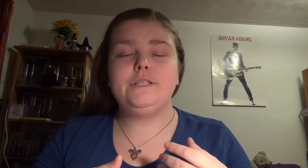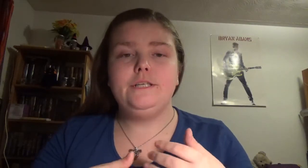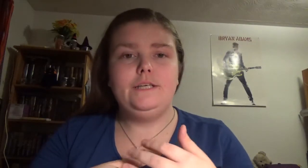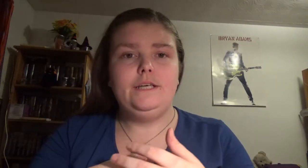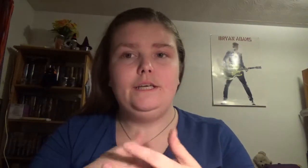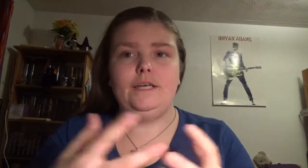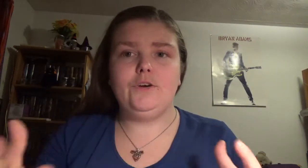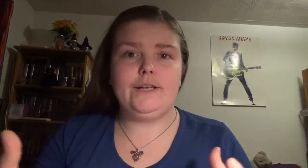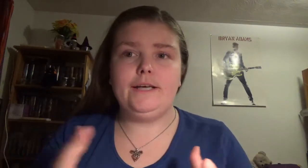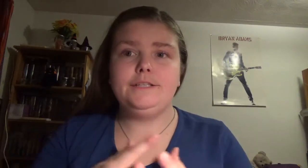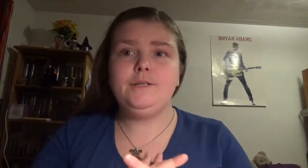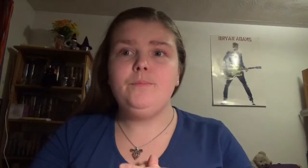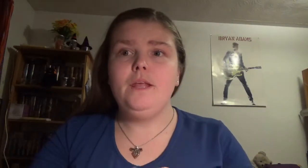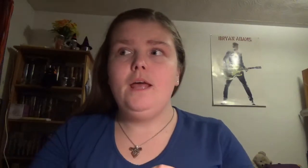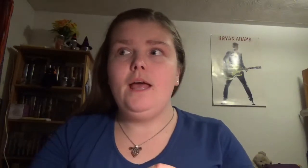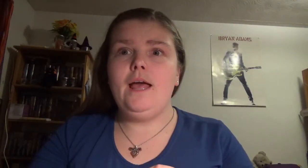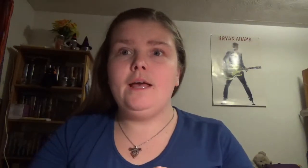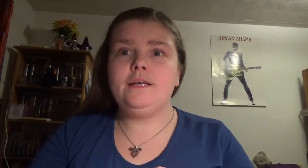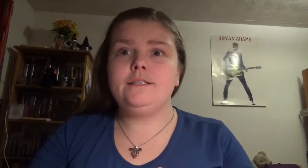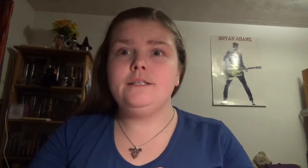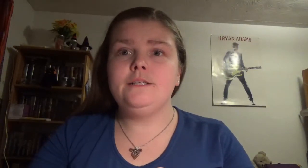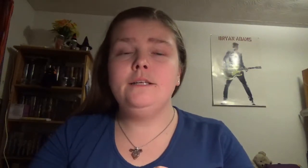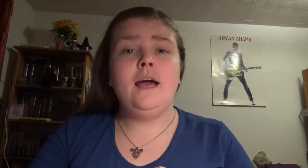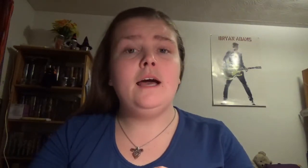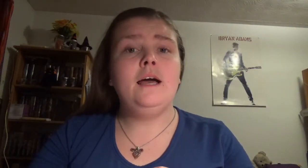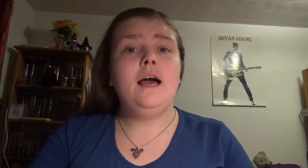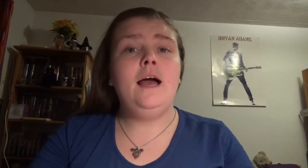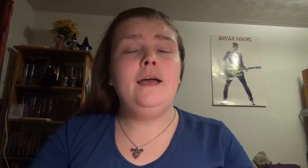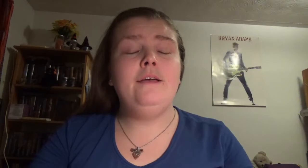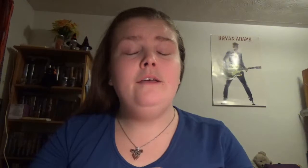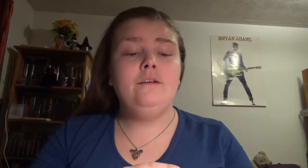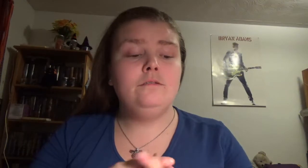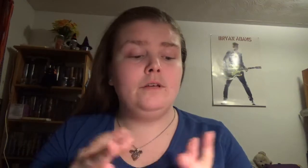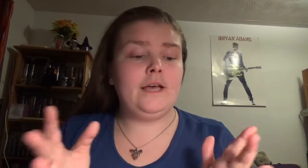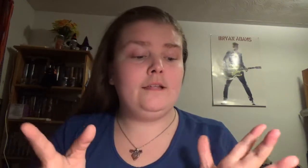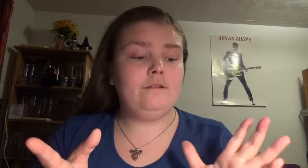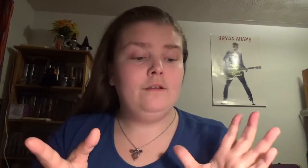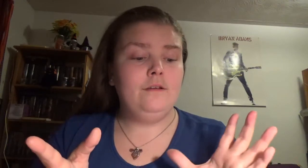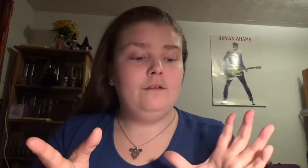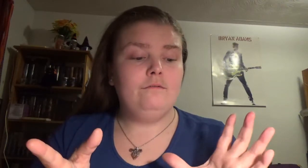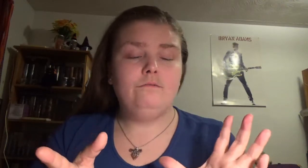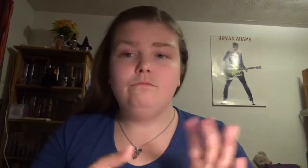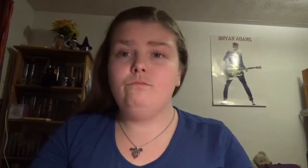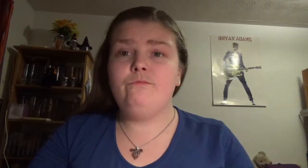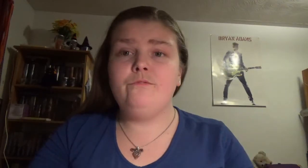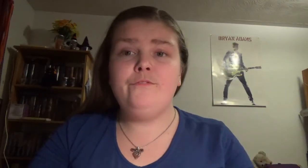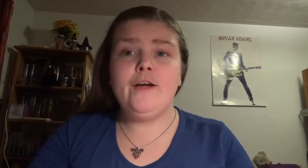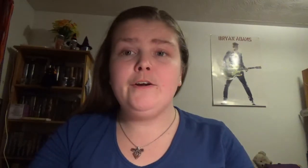here it is. And yeah, I, again, very